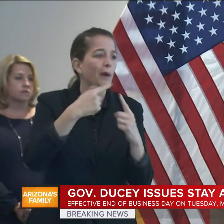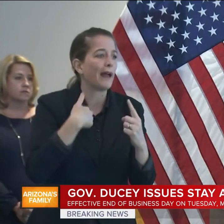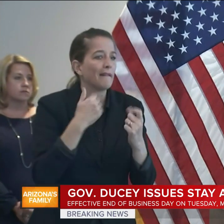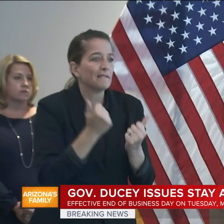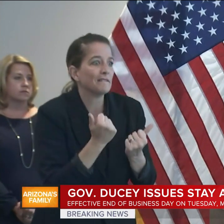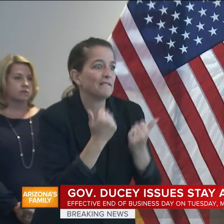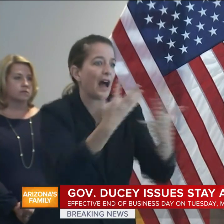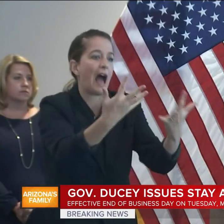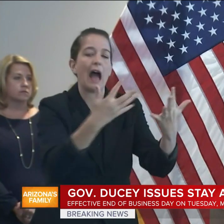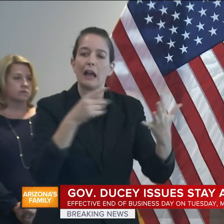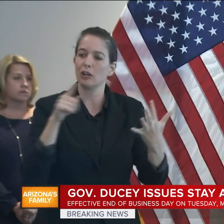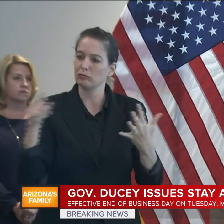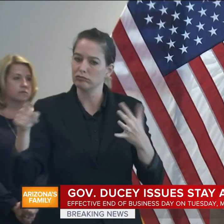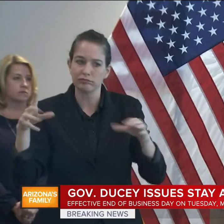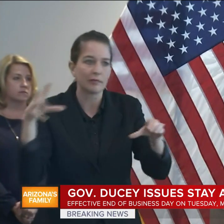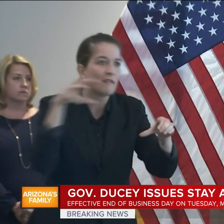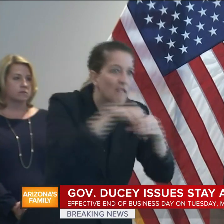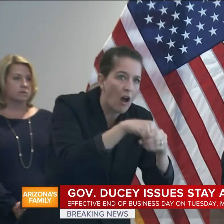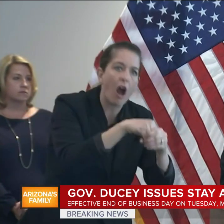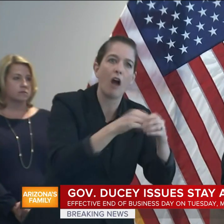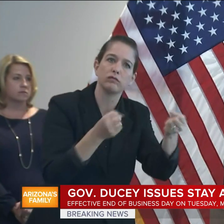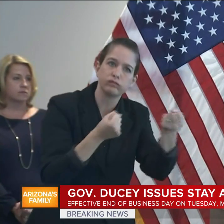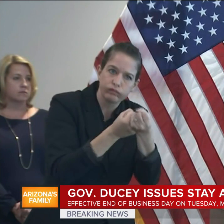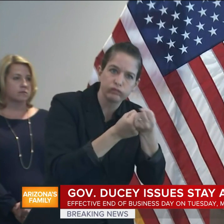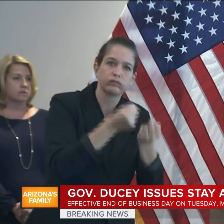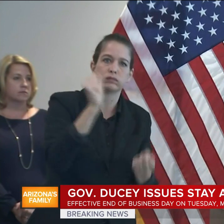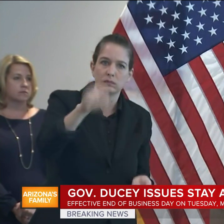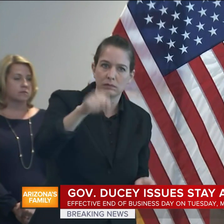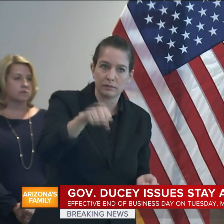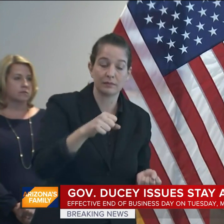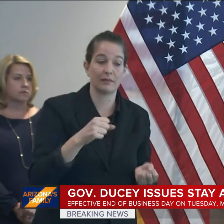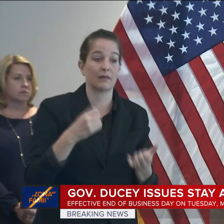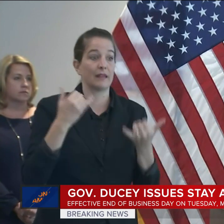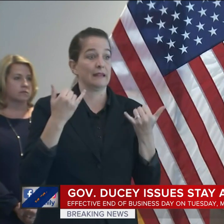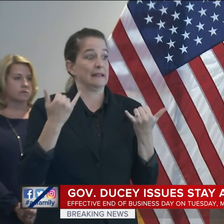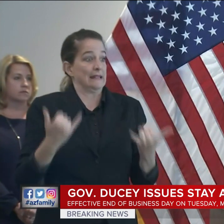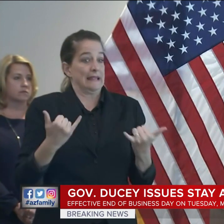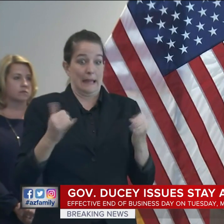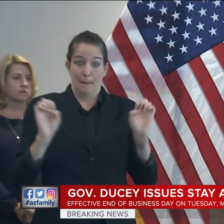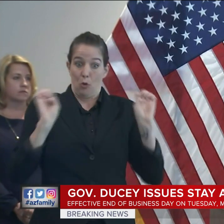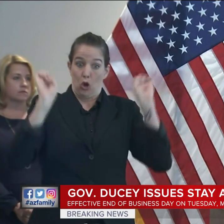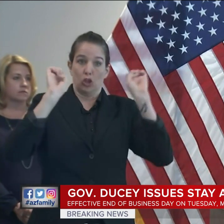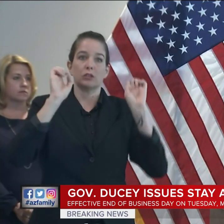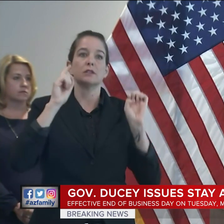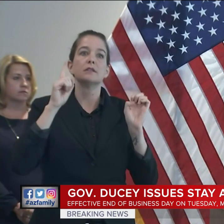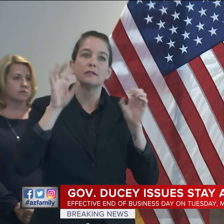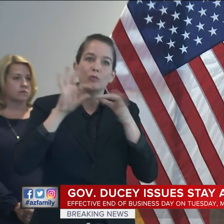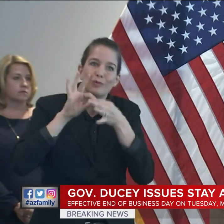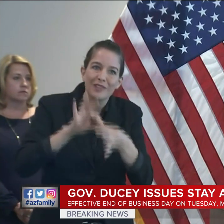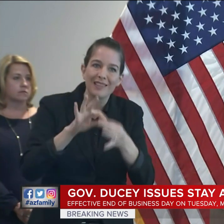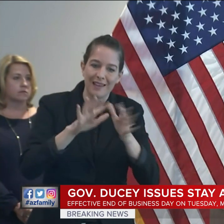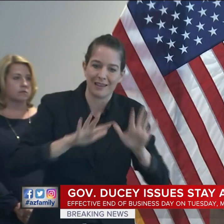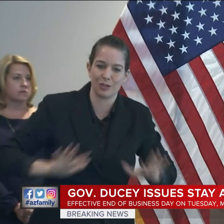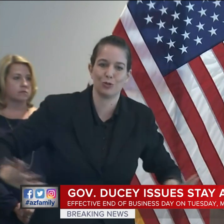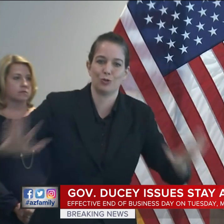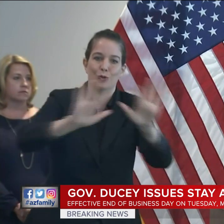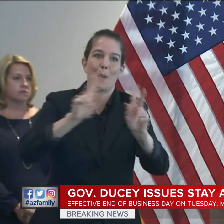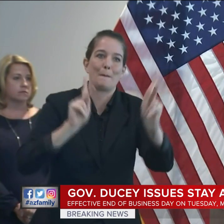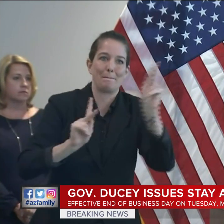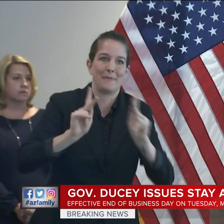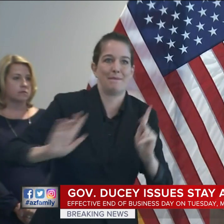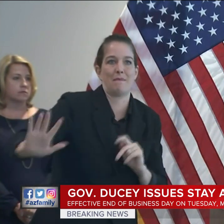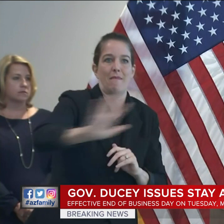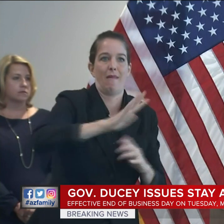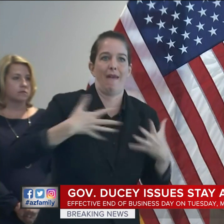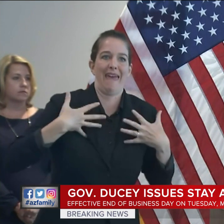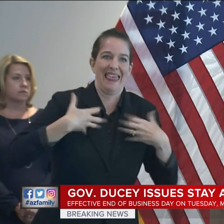and DEMA serves in support. Today we have a public health emergency. Dr. Cara Christ and the Department of